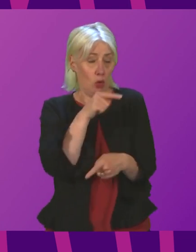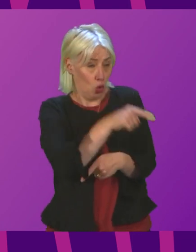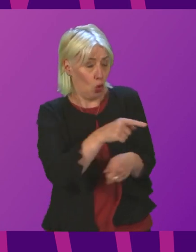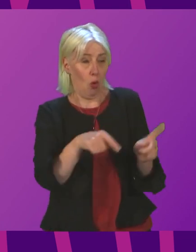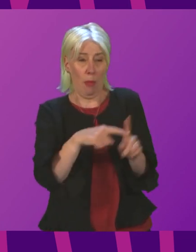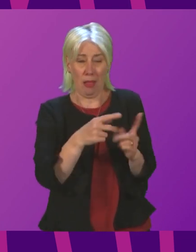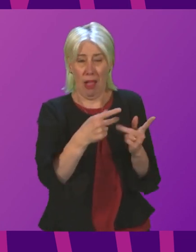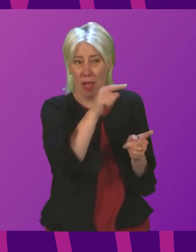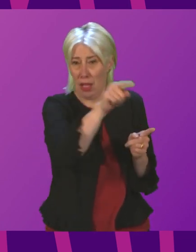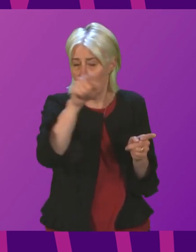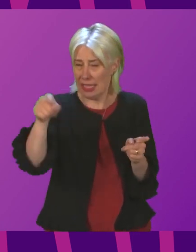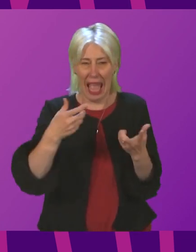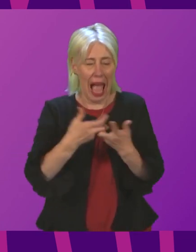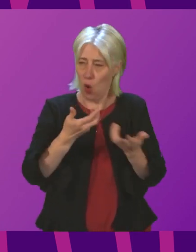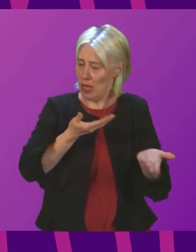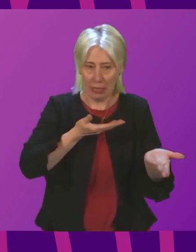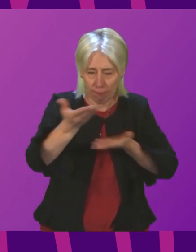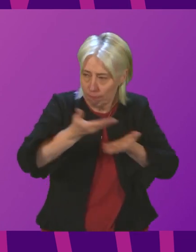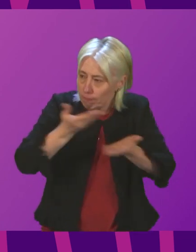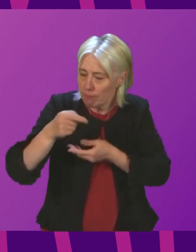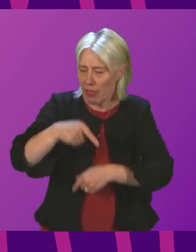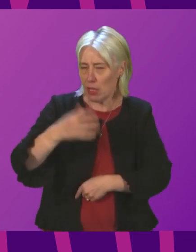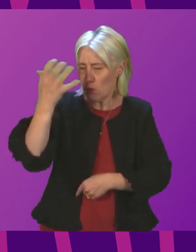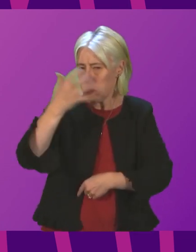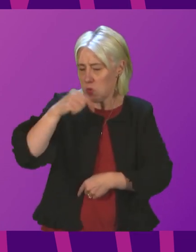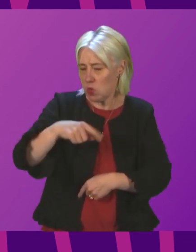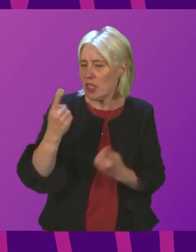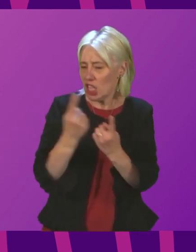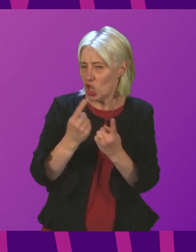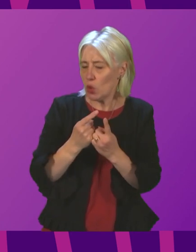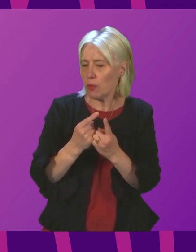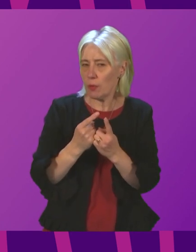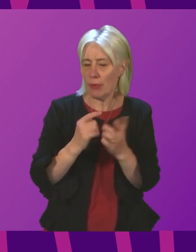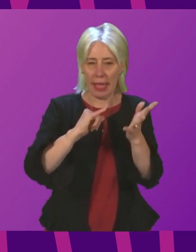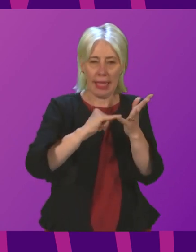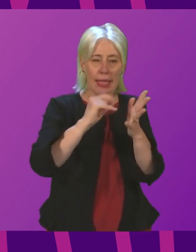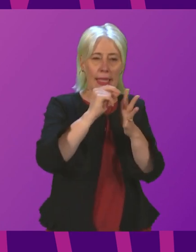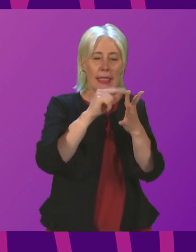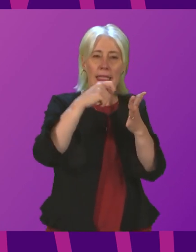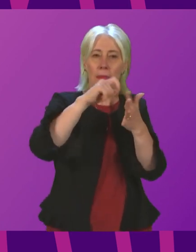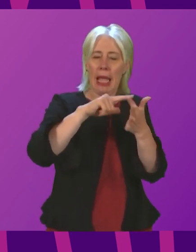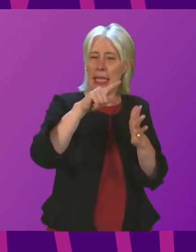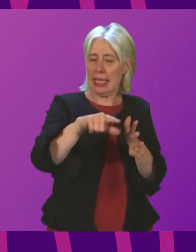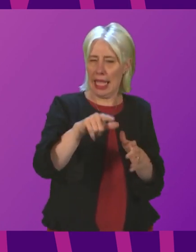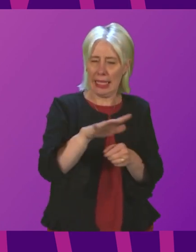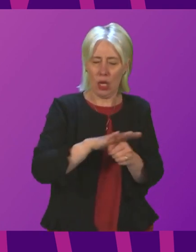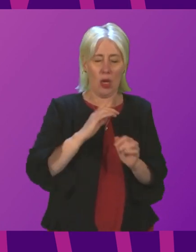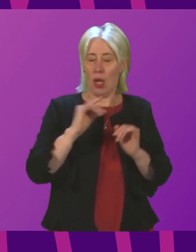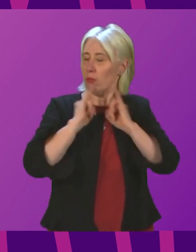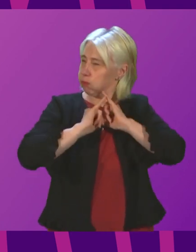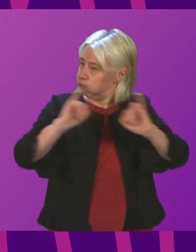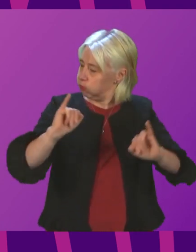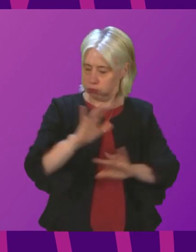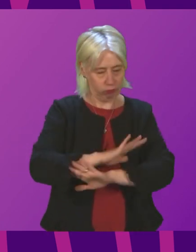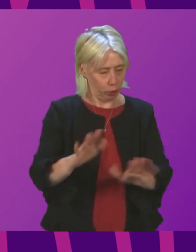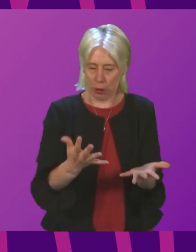what more could be done to address this very concerning issue. The act of spiking, as I said, is absolutely abhorrent, and I am absolutely committed to